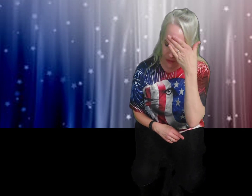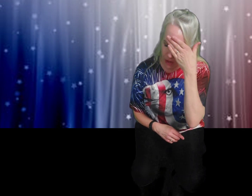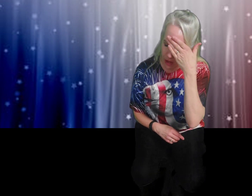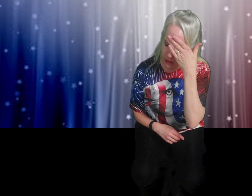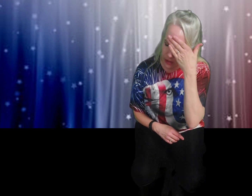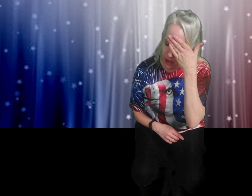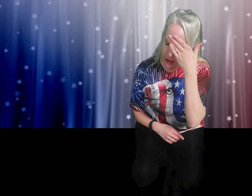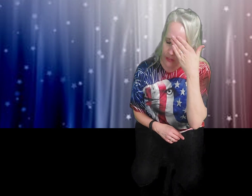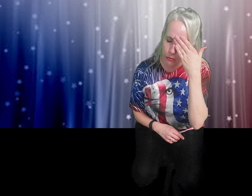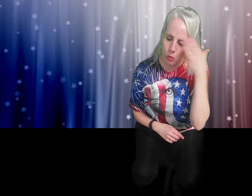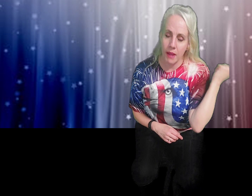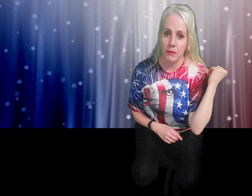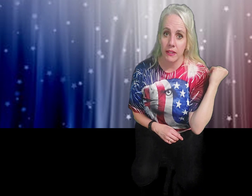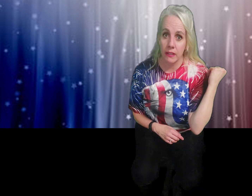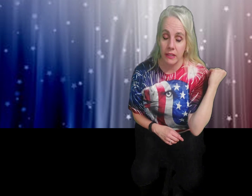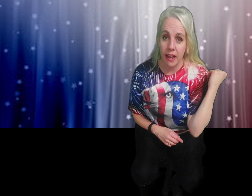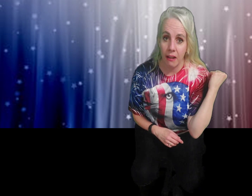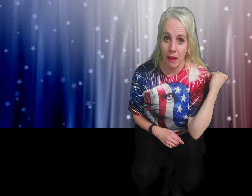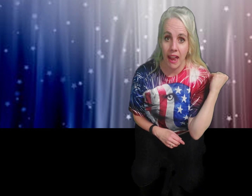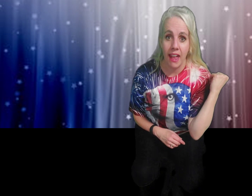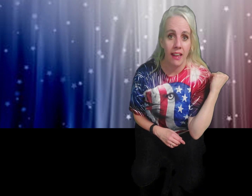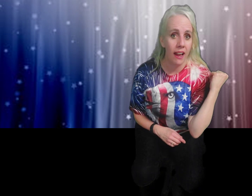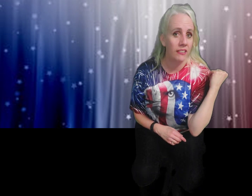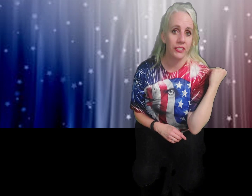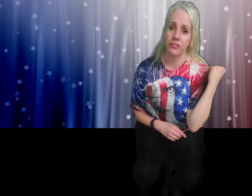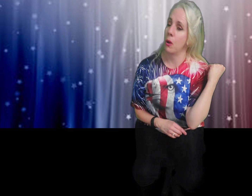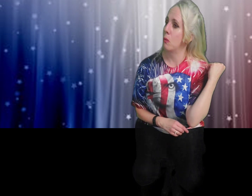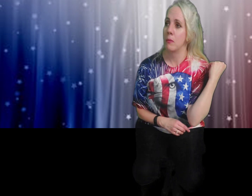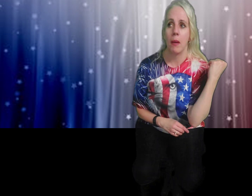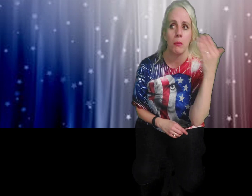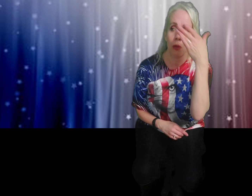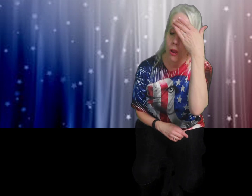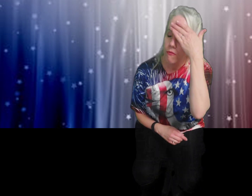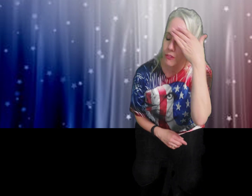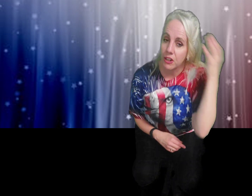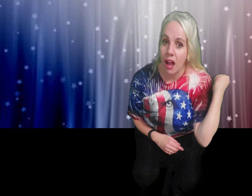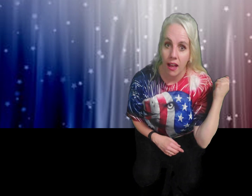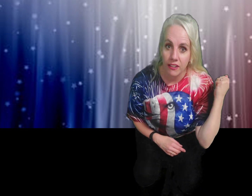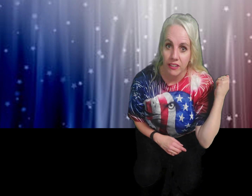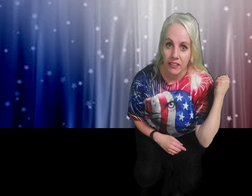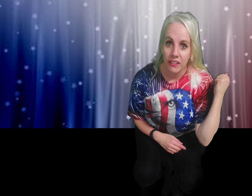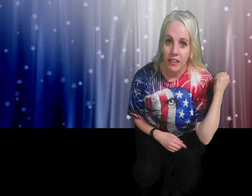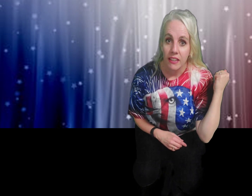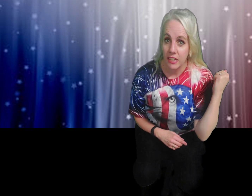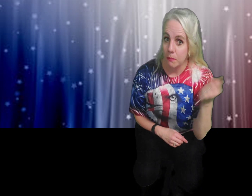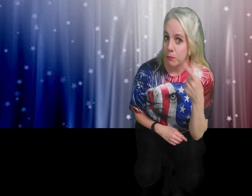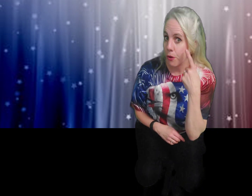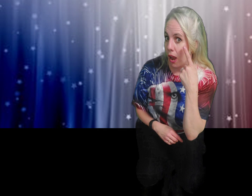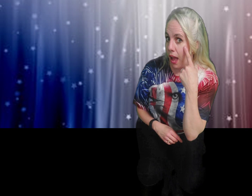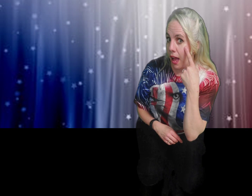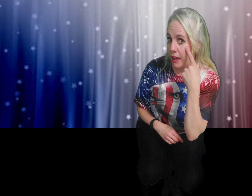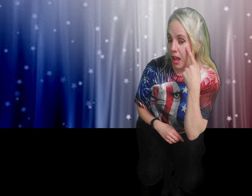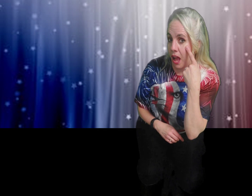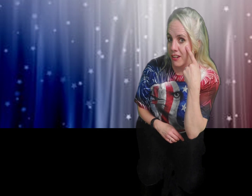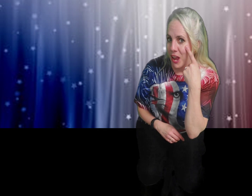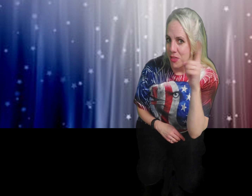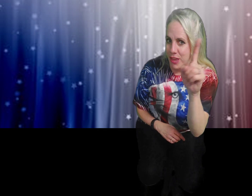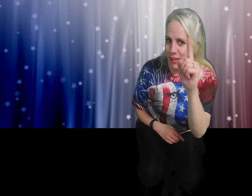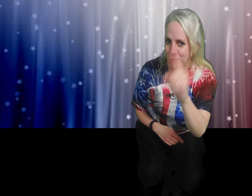forgot. I just wiped it clean out of my head. I just don't remember. Forgot. Keep your eye on the